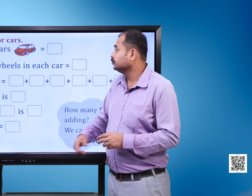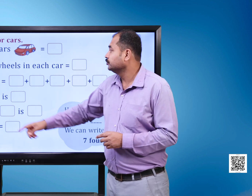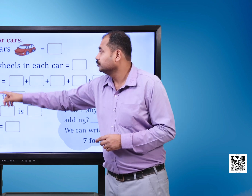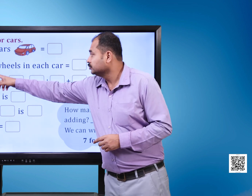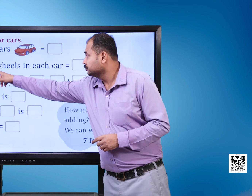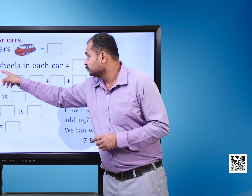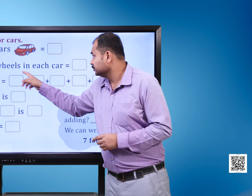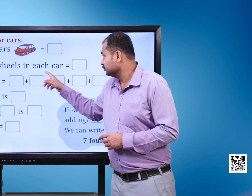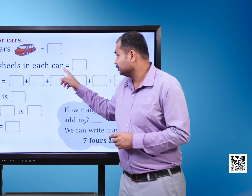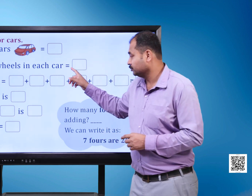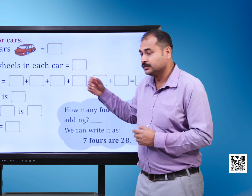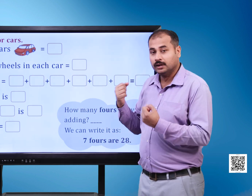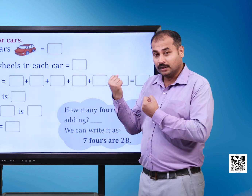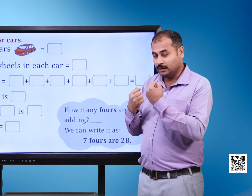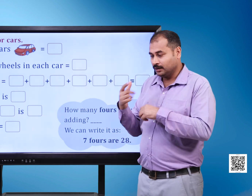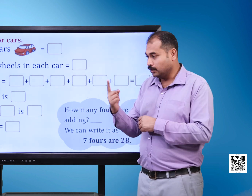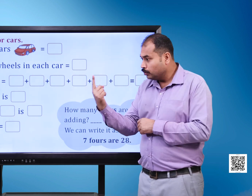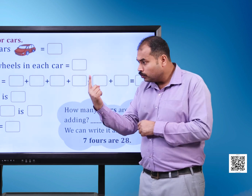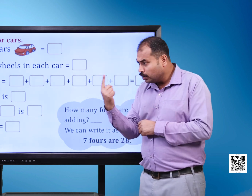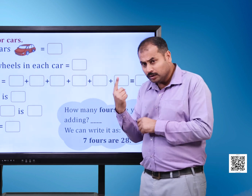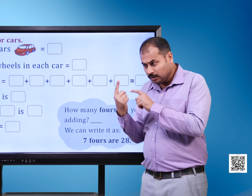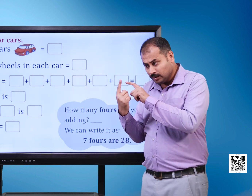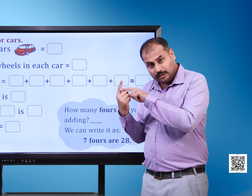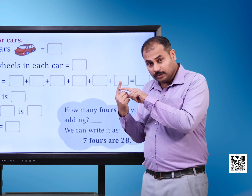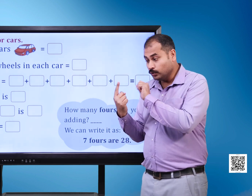Number of wheels in each car is equal to blank